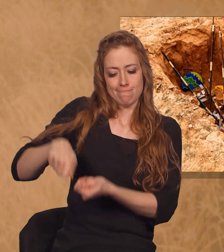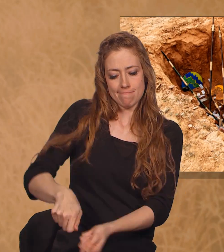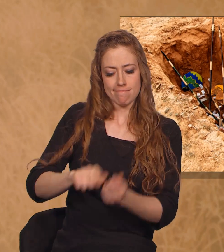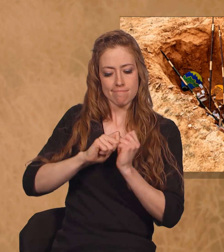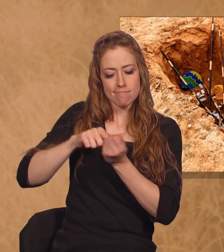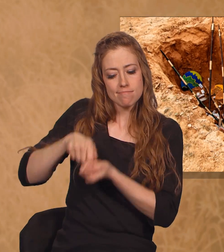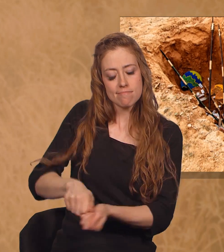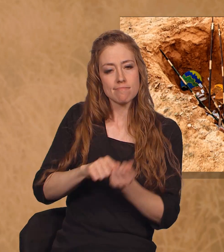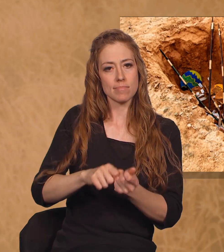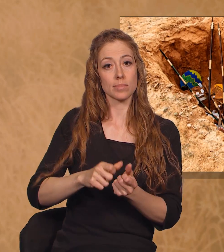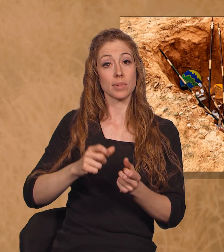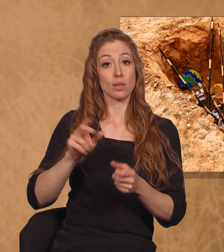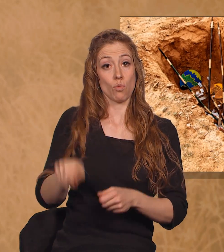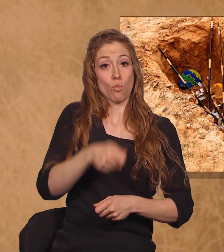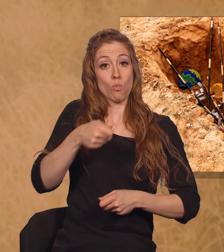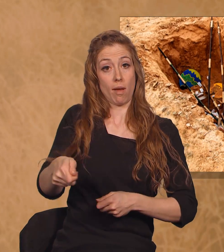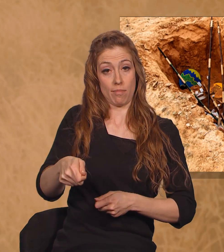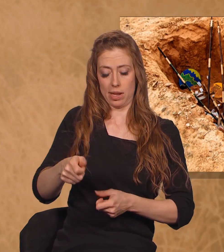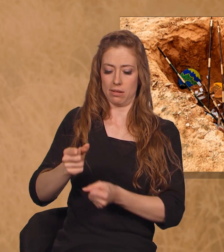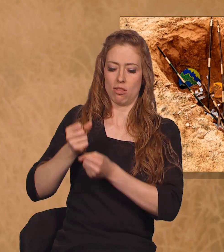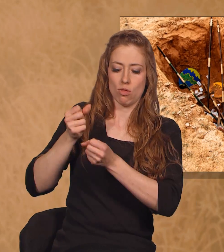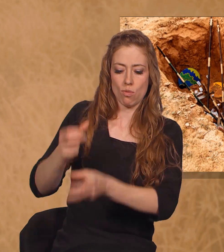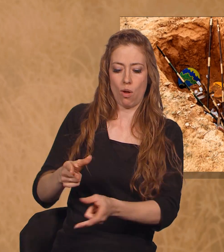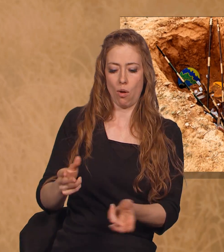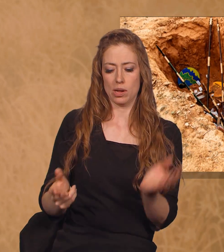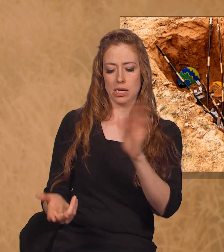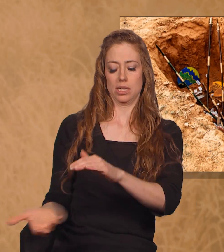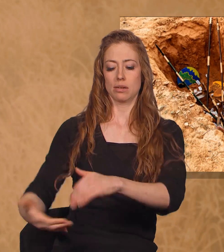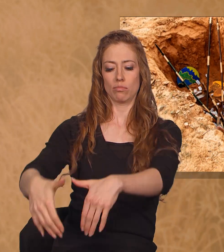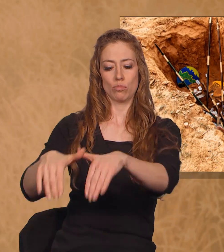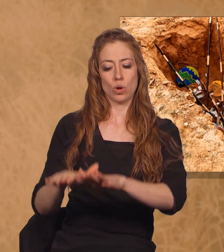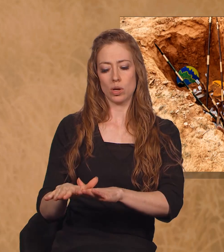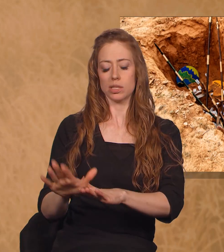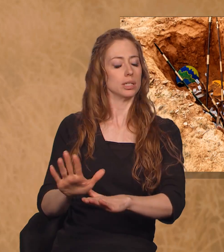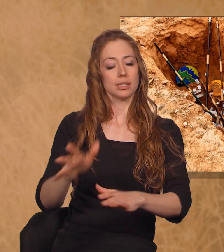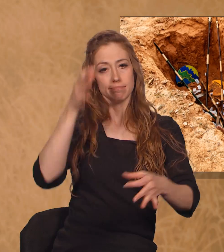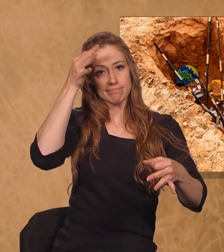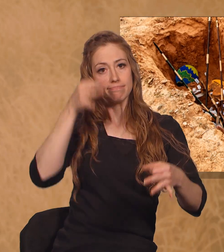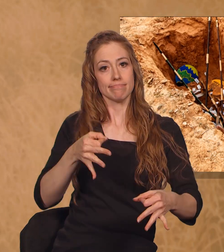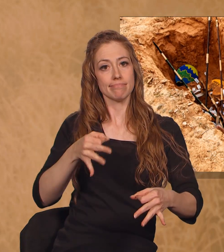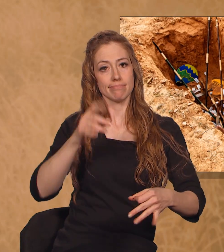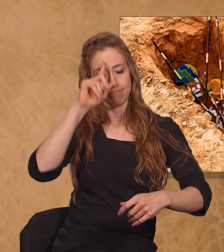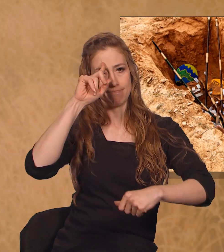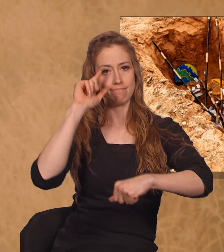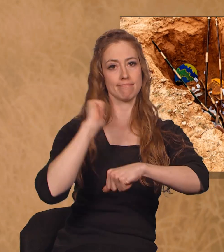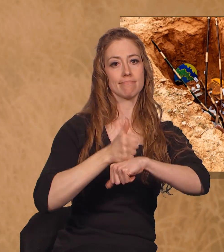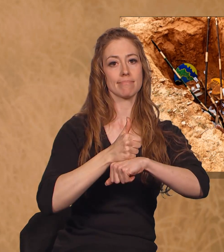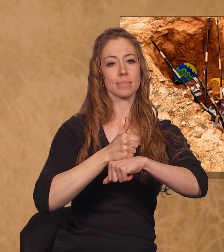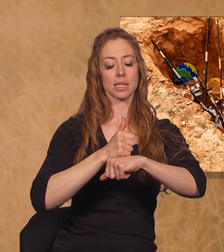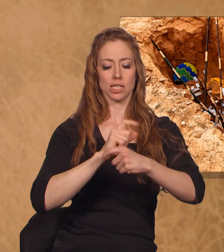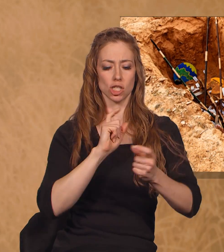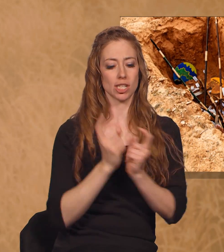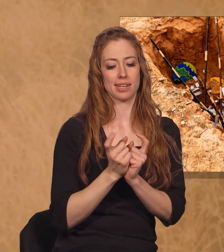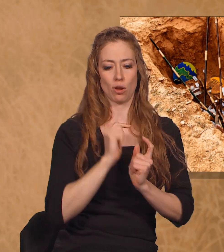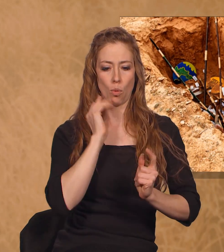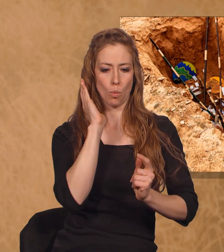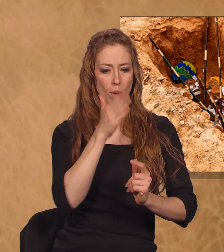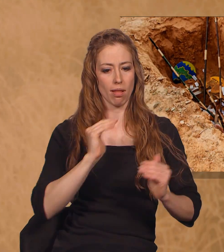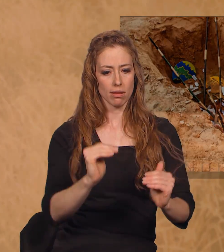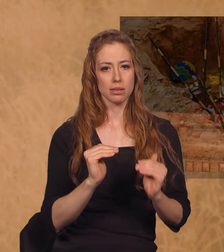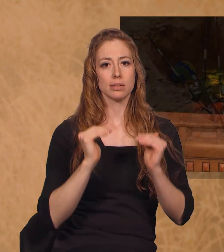day they made a commitment to change. They repented. They determined to arise.